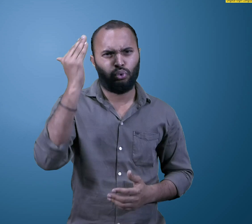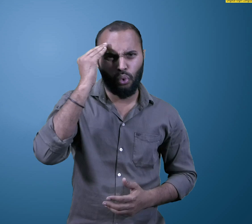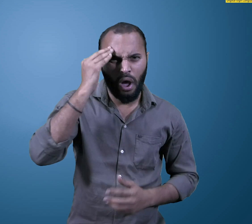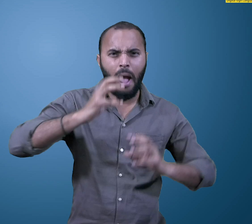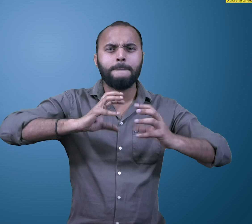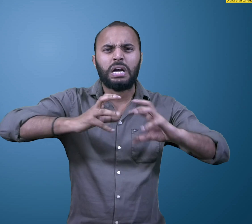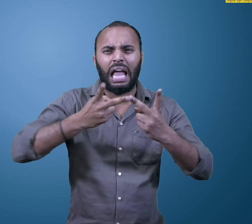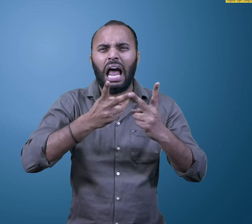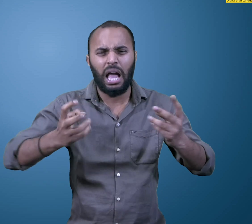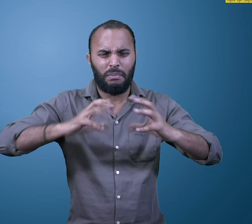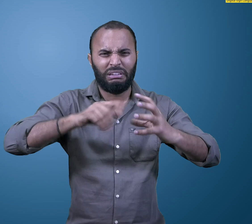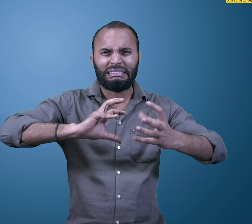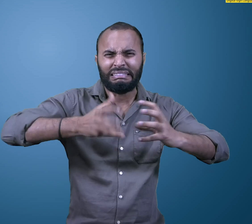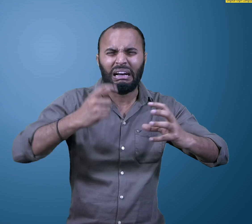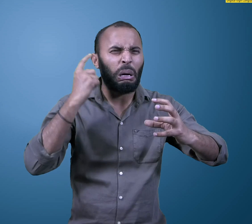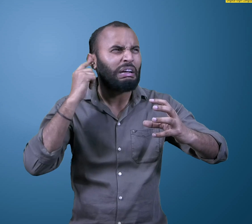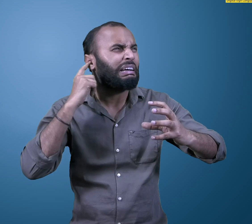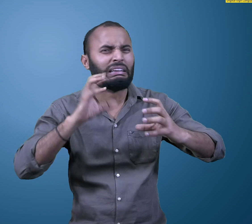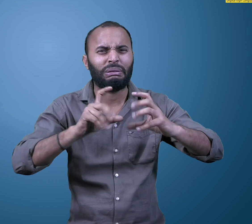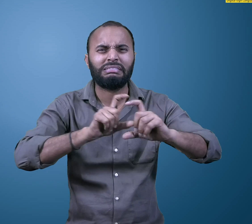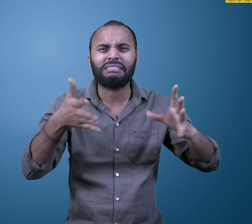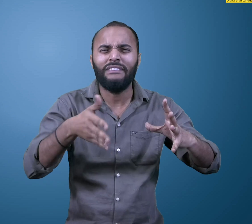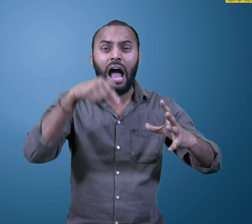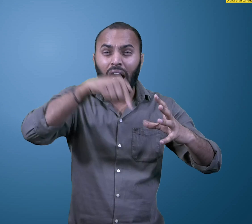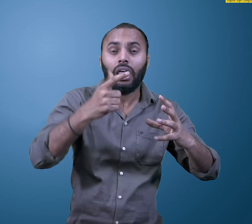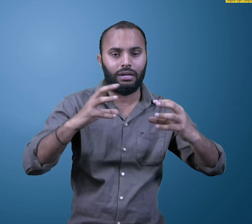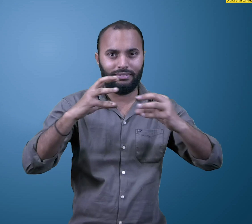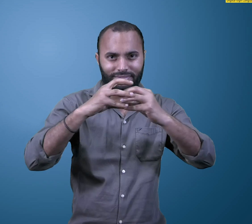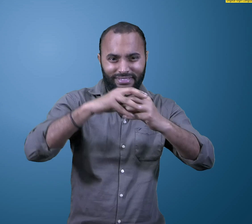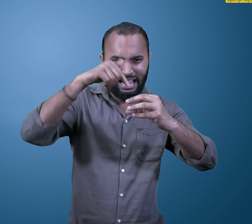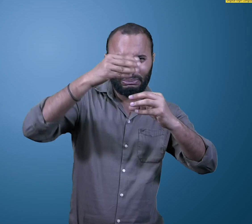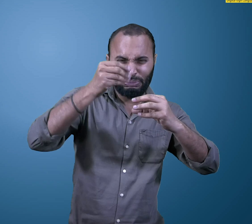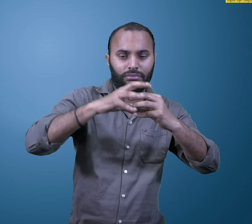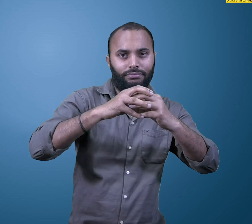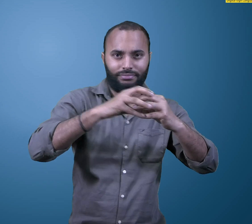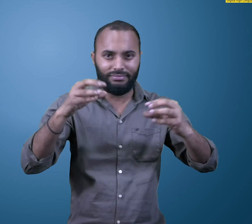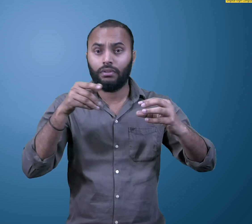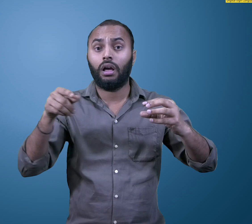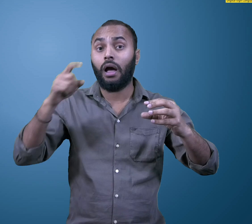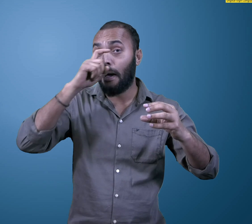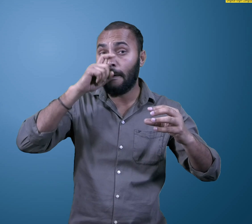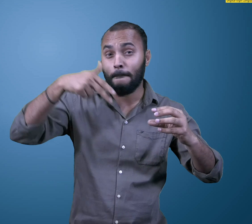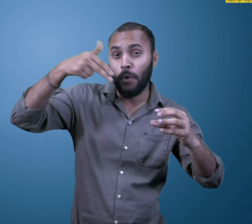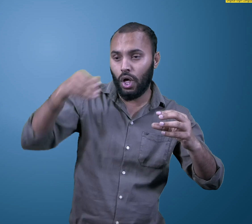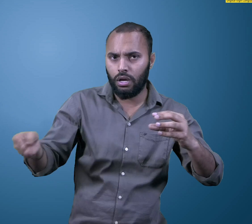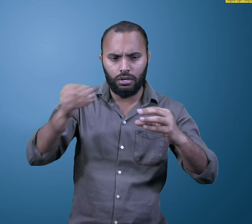Kerosene is also a solvent, which is widely used for removing grease and other